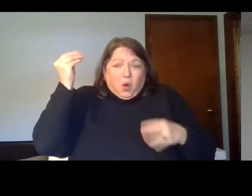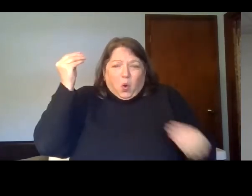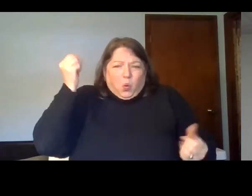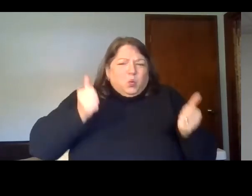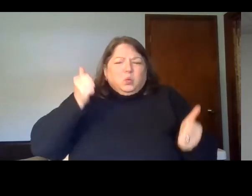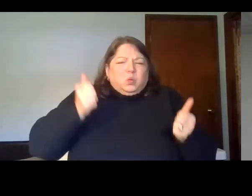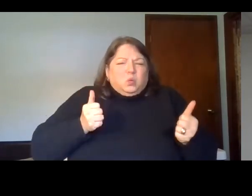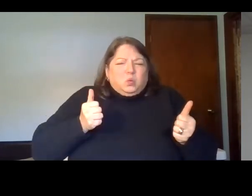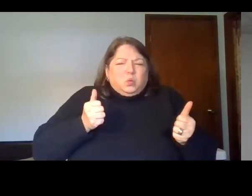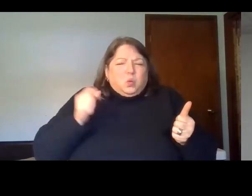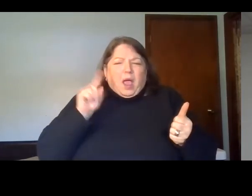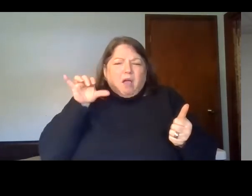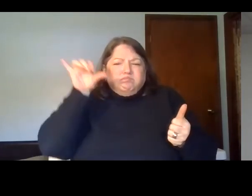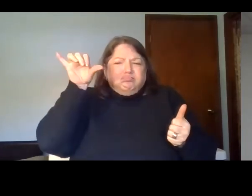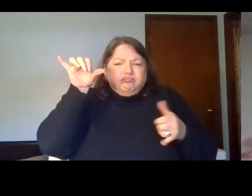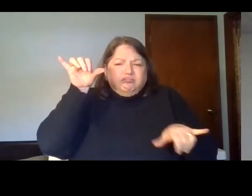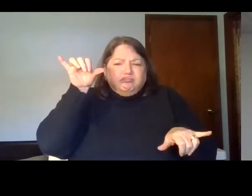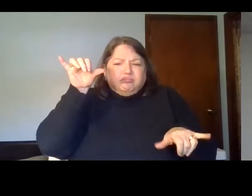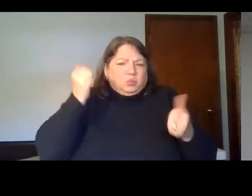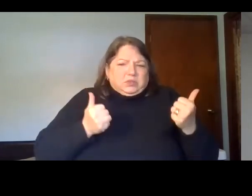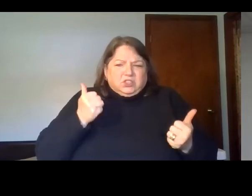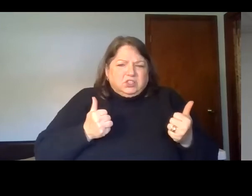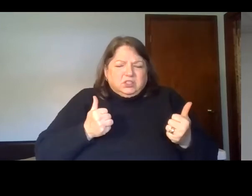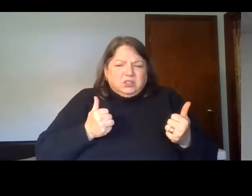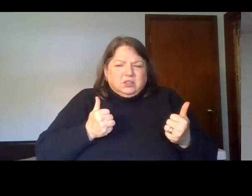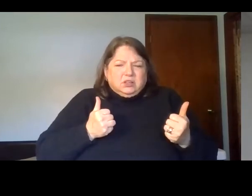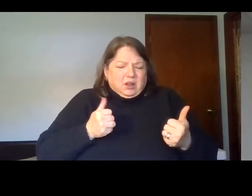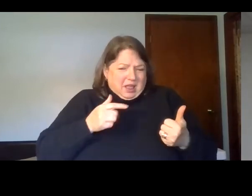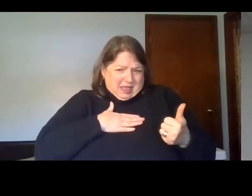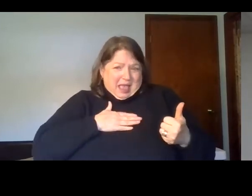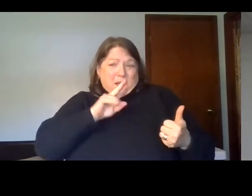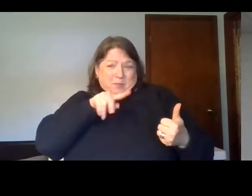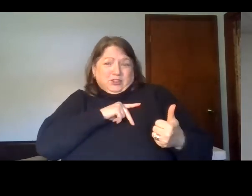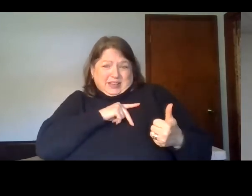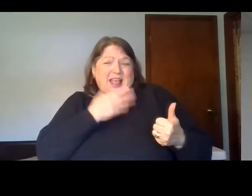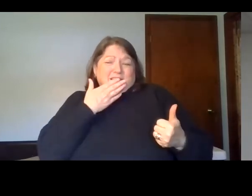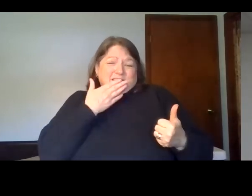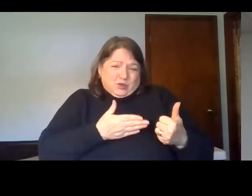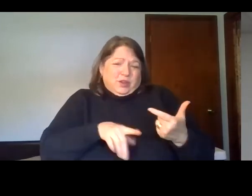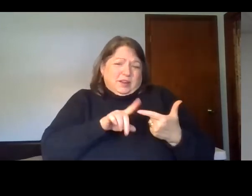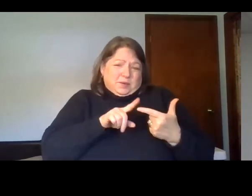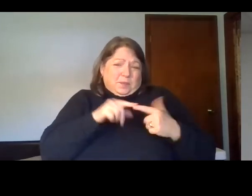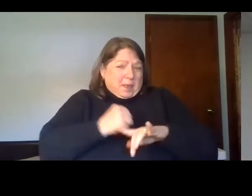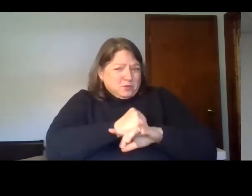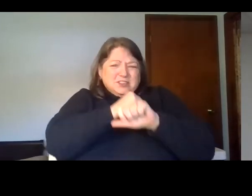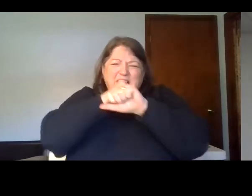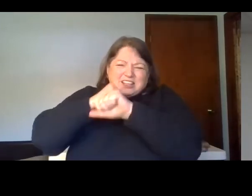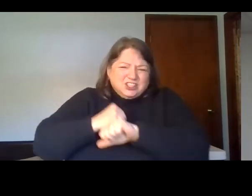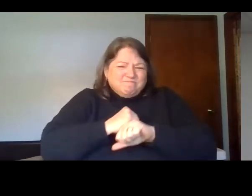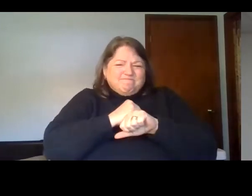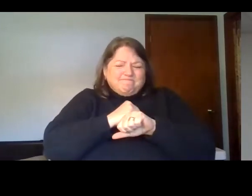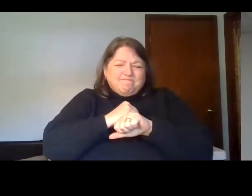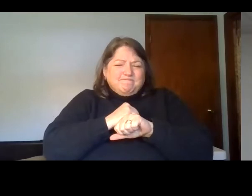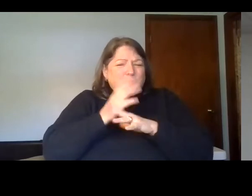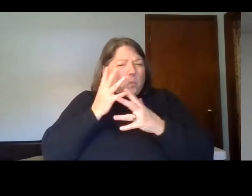You see, we have in him his personality. He's good. We have in him his protection. He'll keep us from